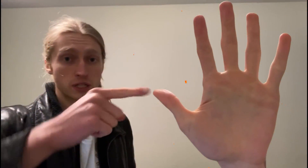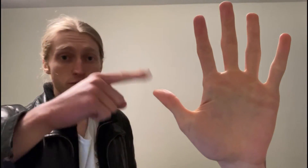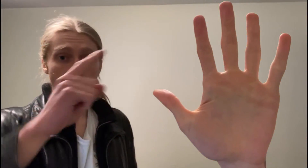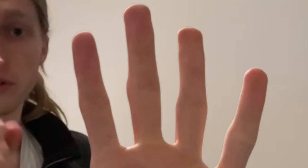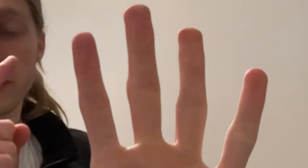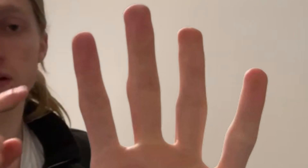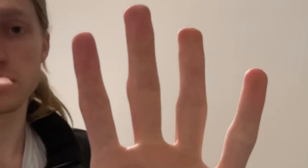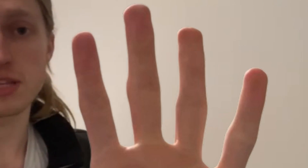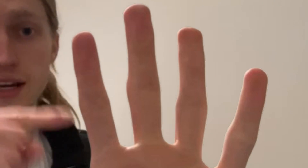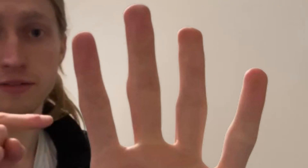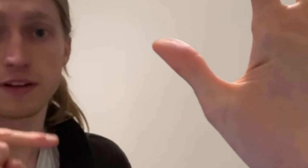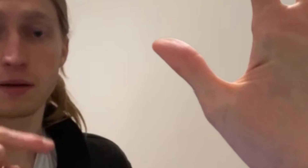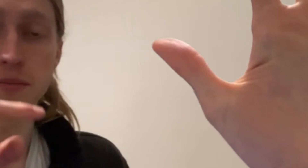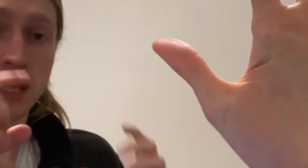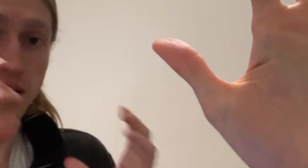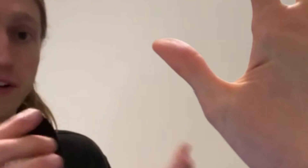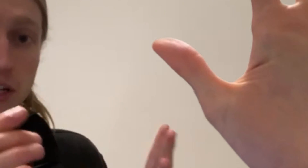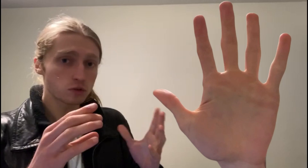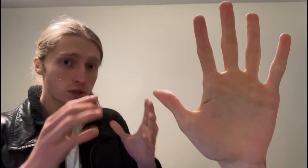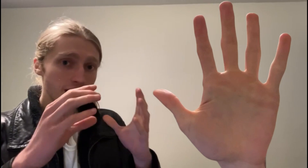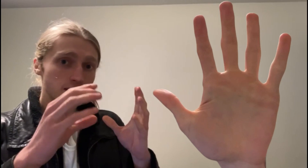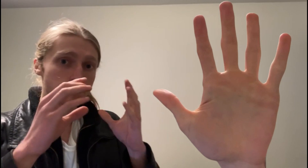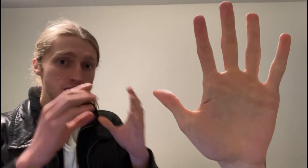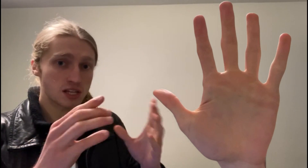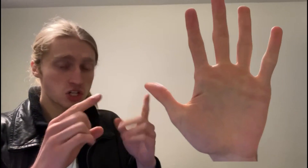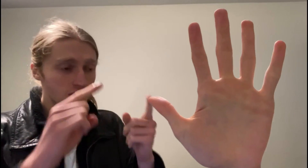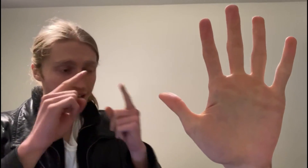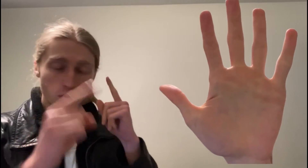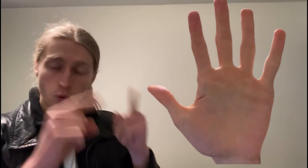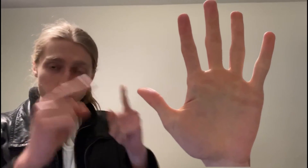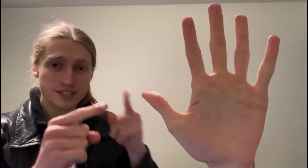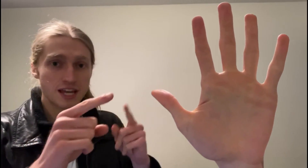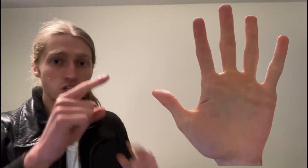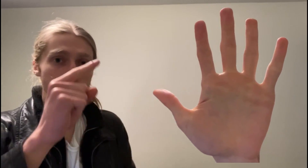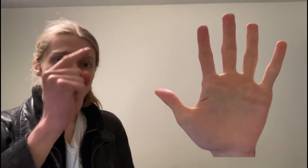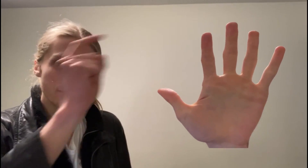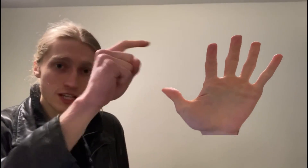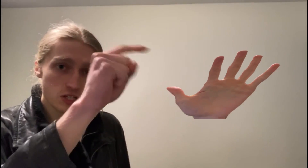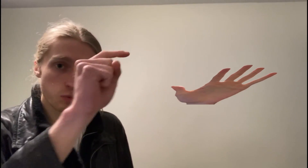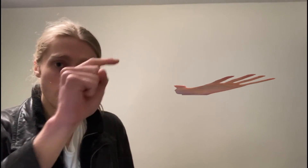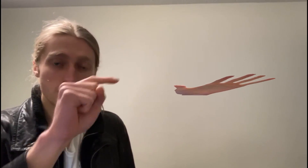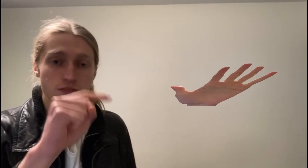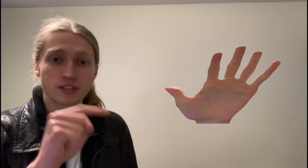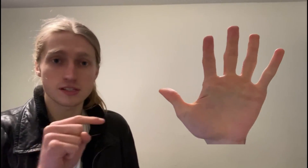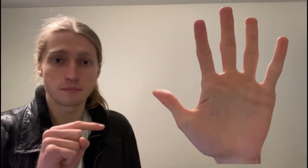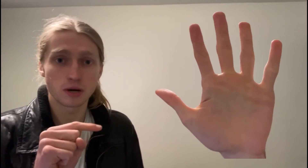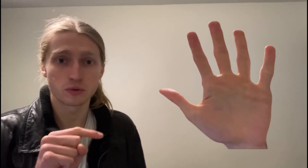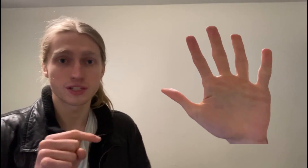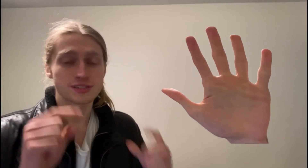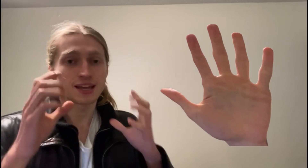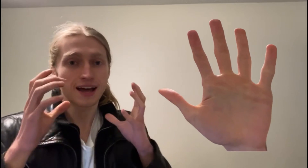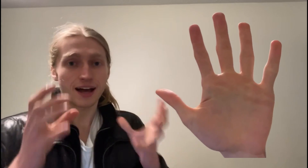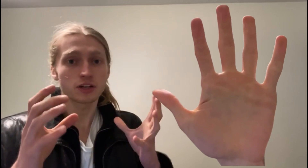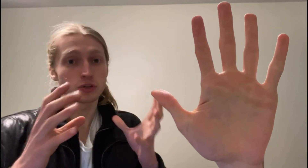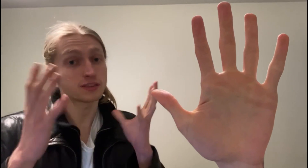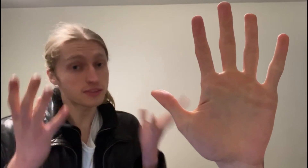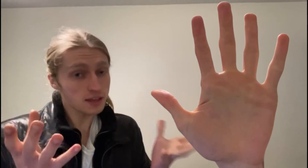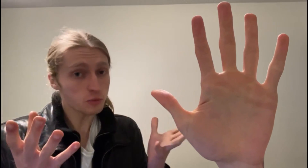four fingers and a thumb. If I could relate the position and orientation of each one of these components, I could in theory